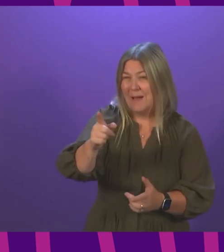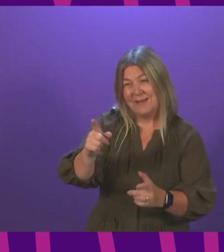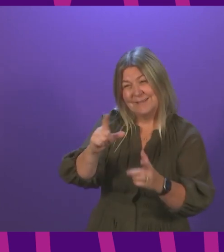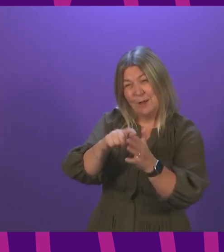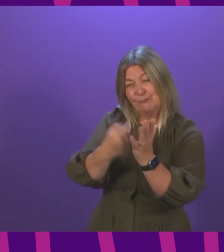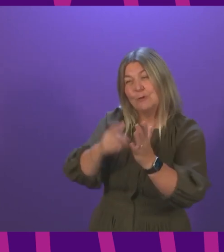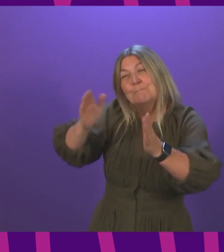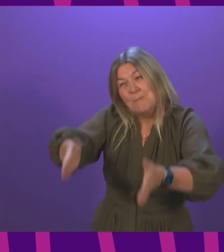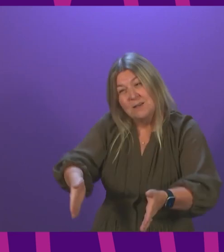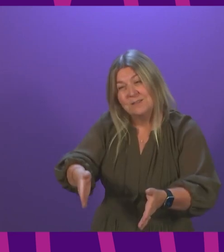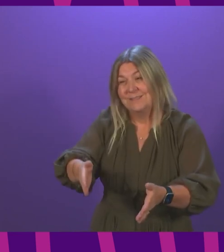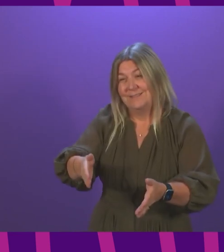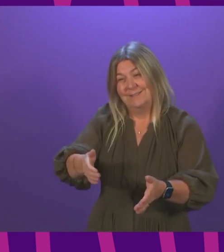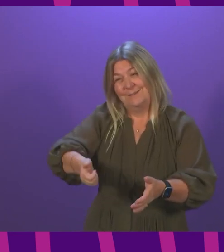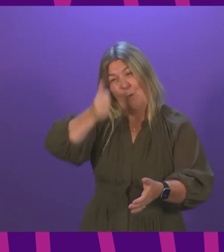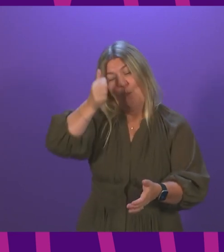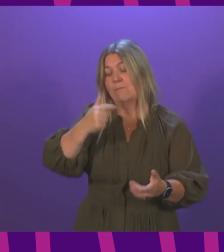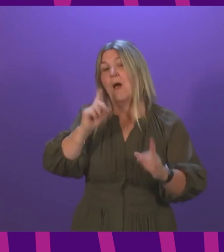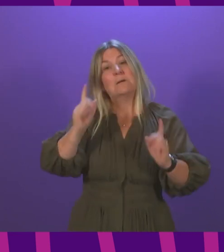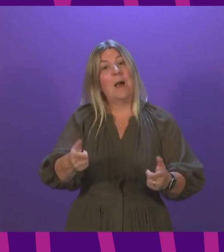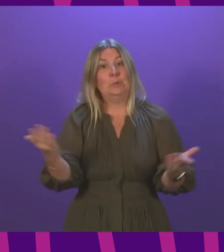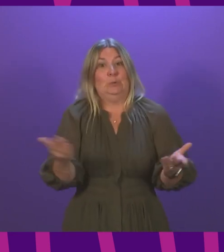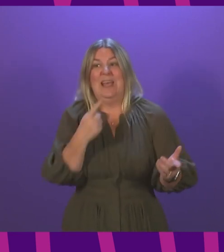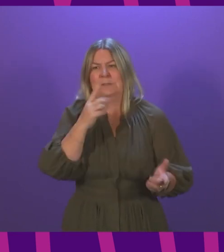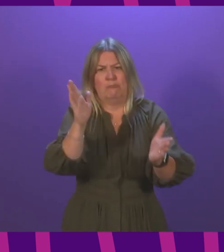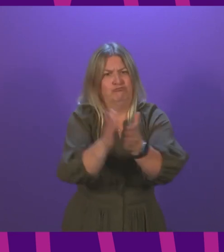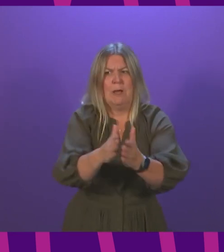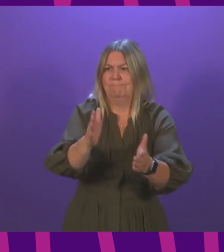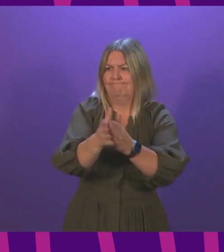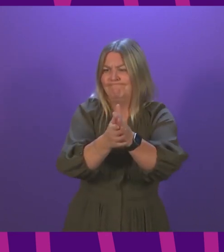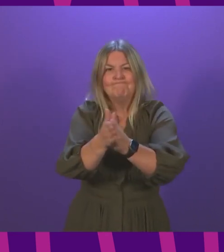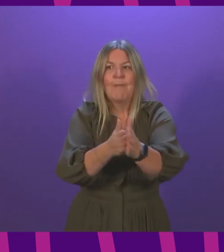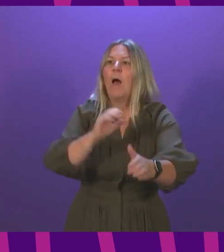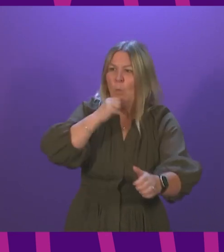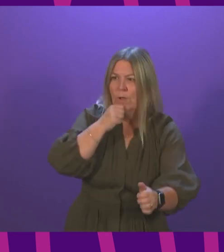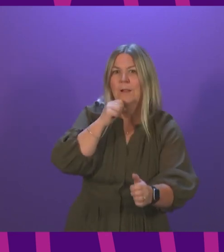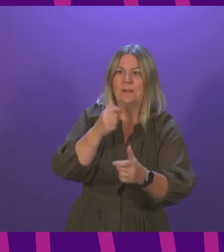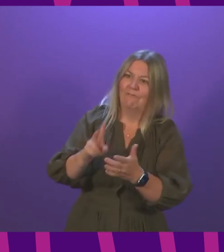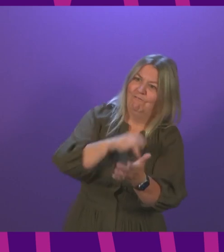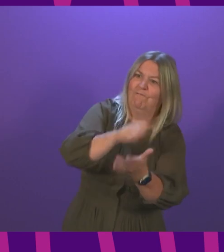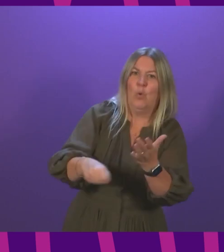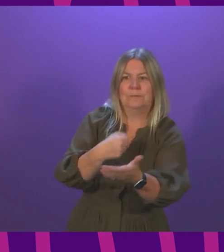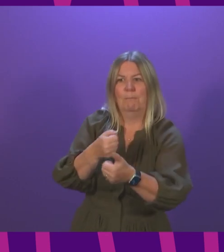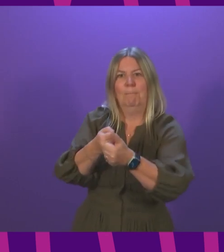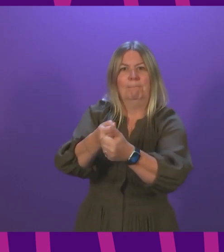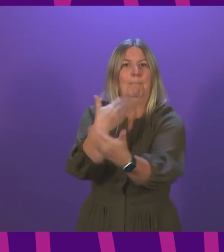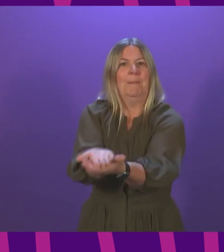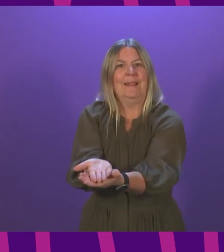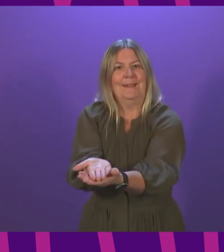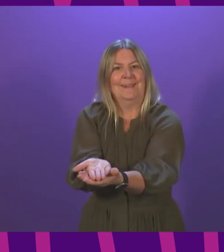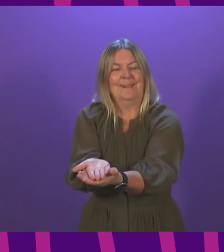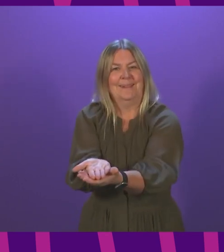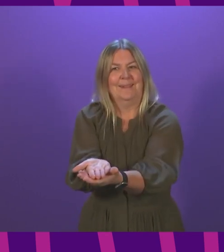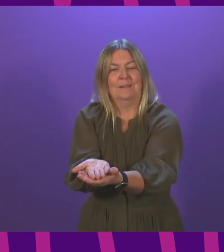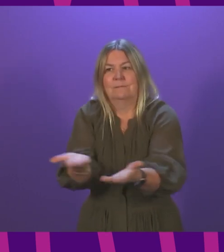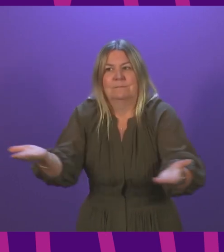know that I cannot stand here and say carte blanche that I will vote for a bill when, by his own admission, for understandable